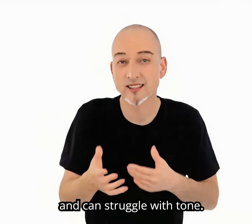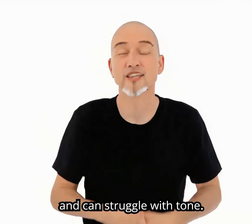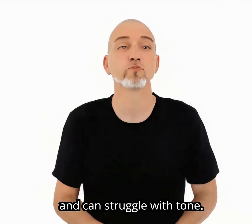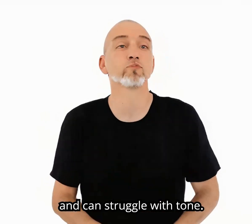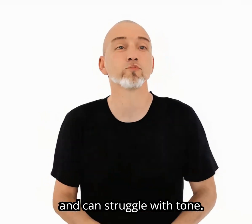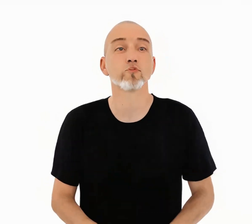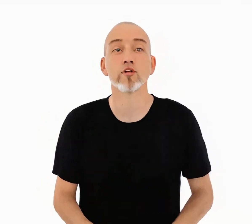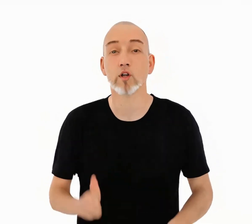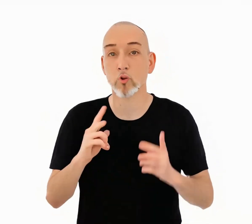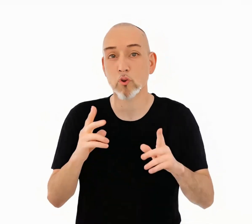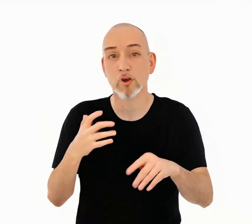with tone.